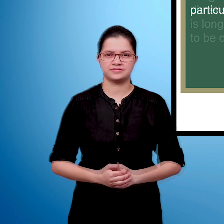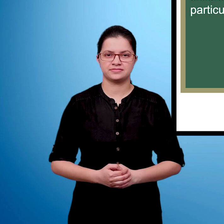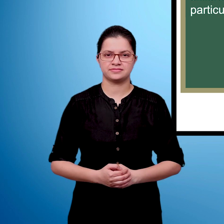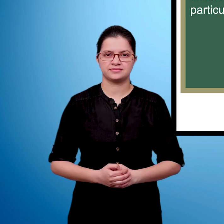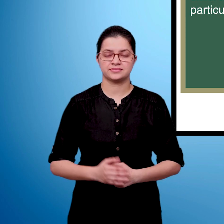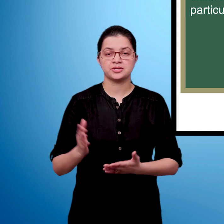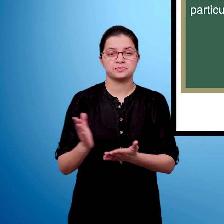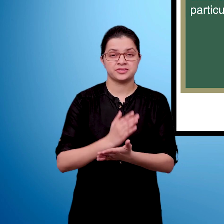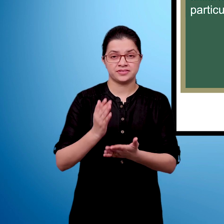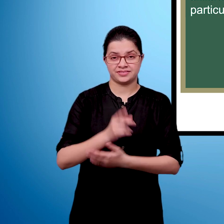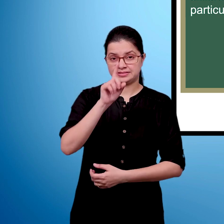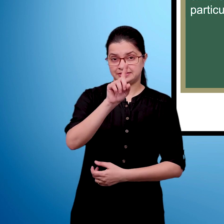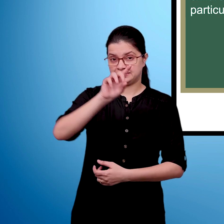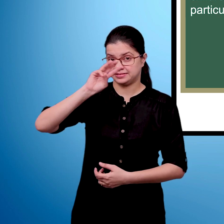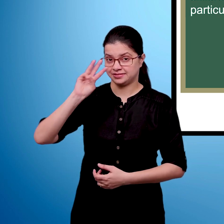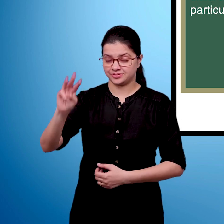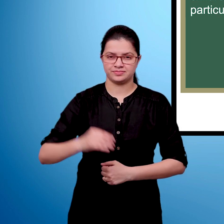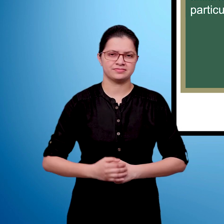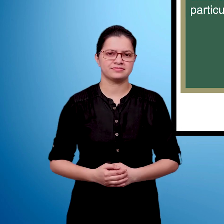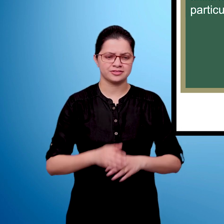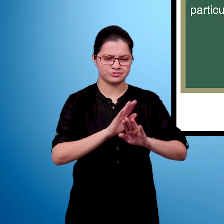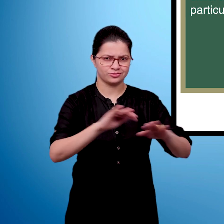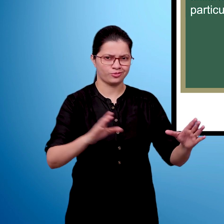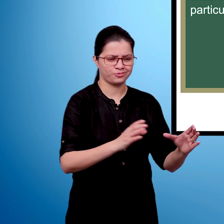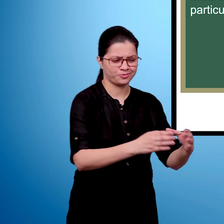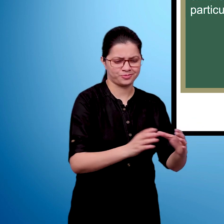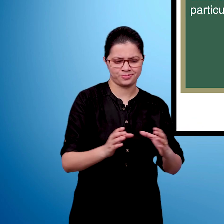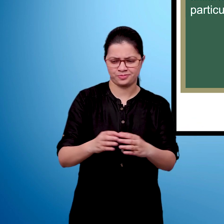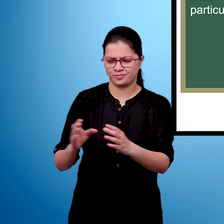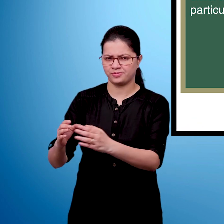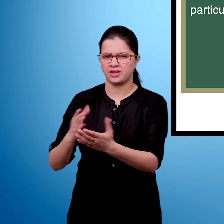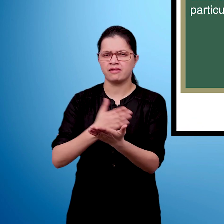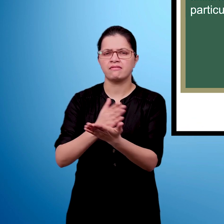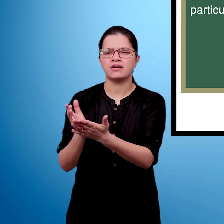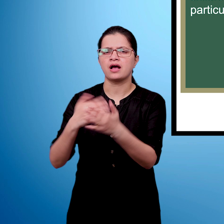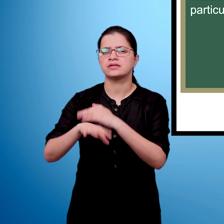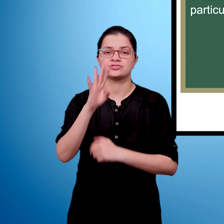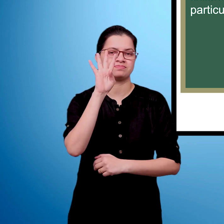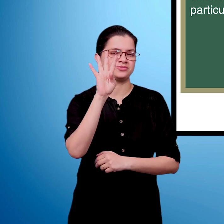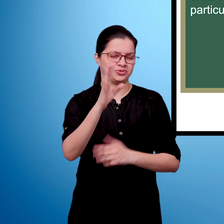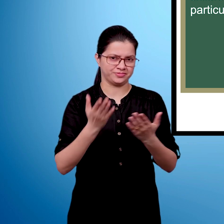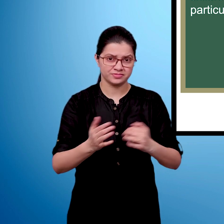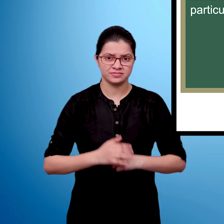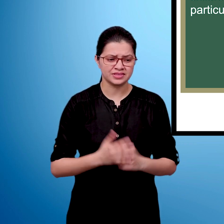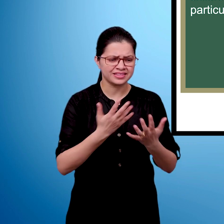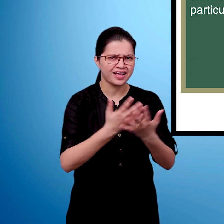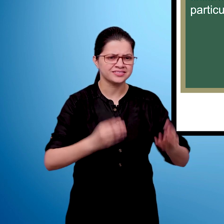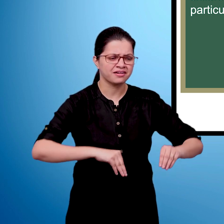Page number 13. Divide the children in four groups. Give one